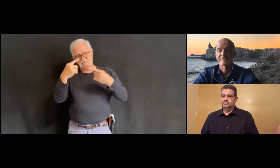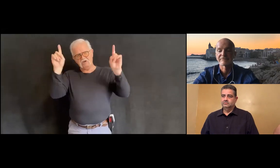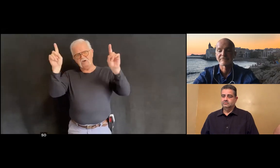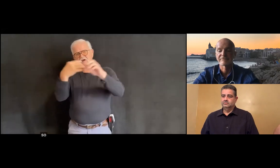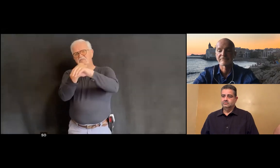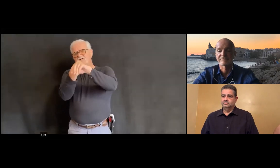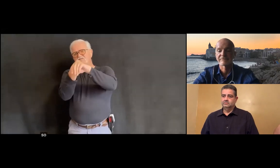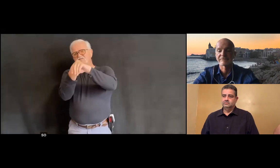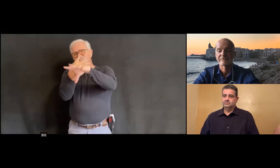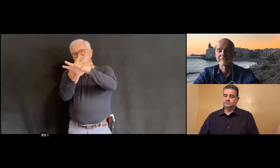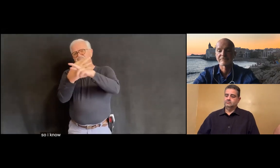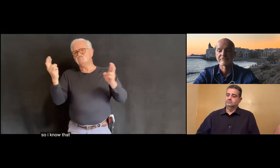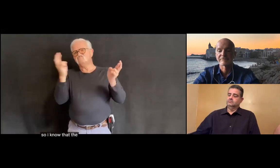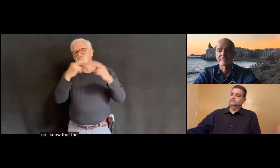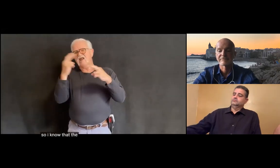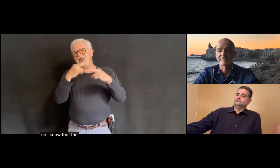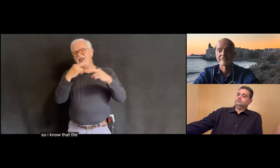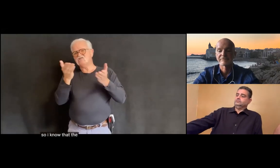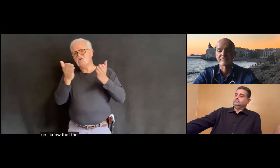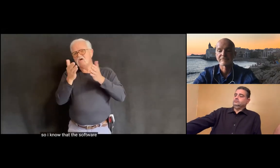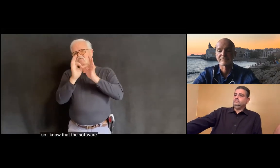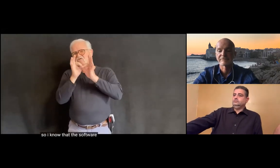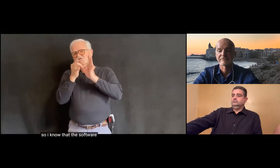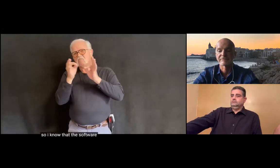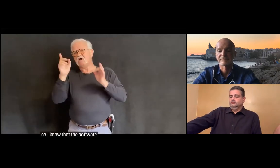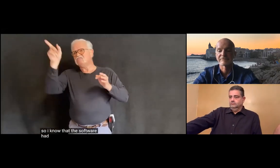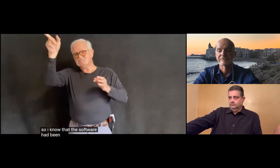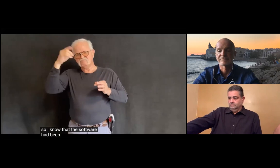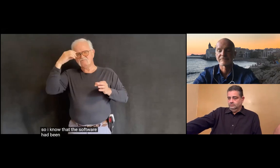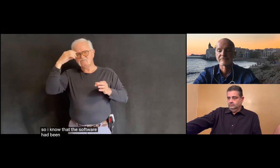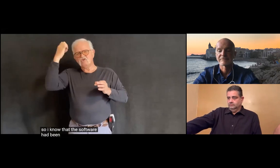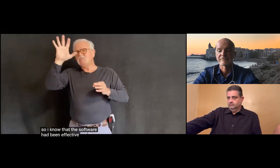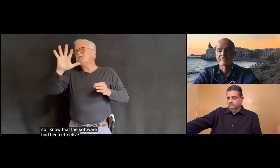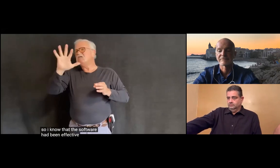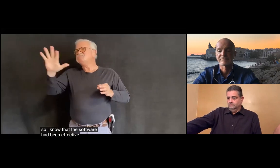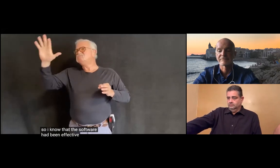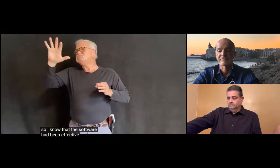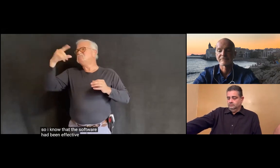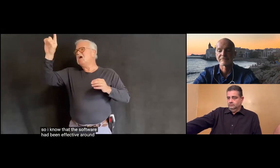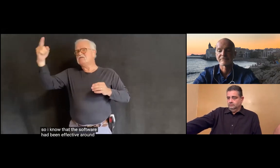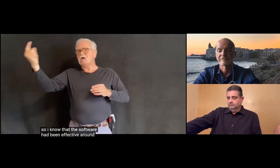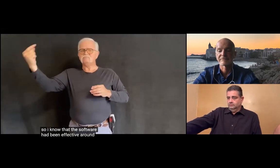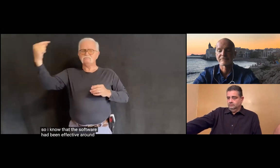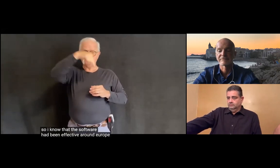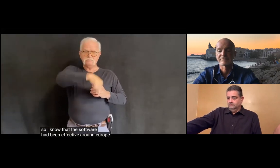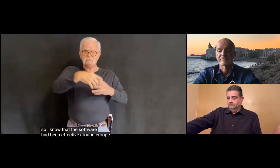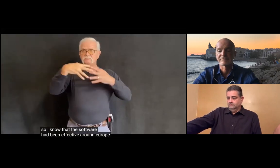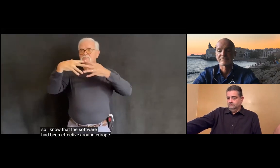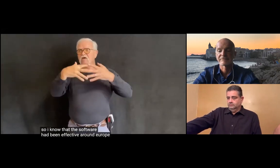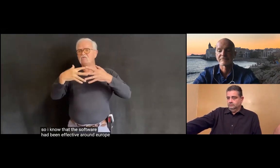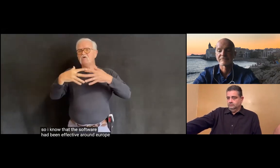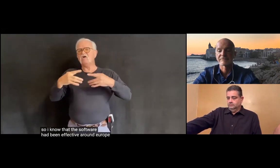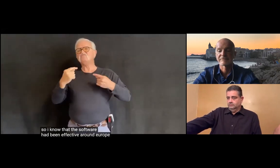So, I know that the software has been effective around Europe,